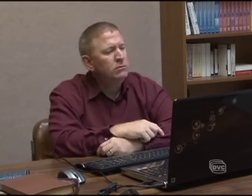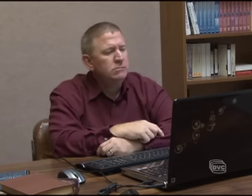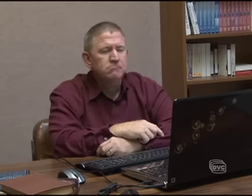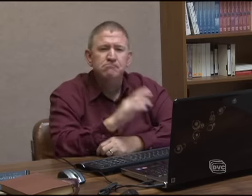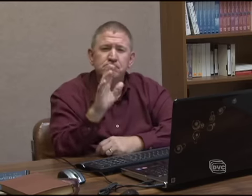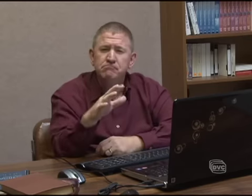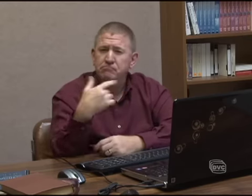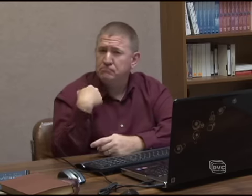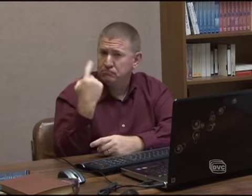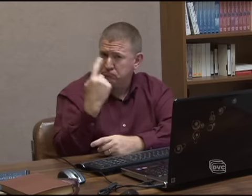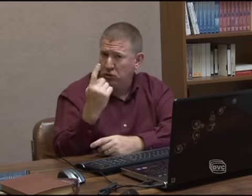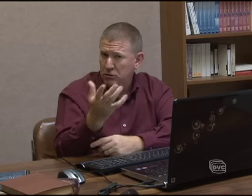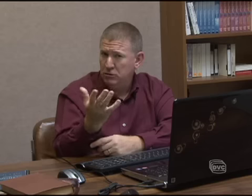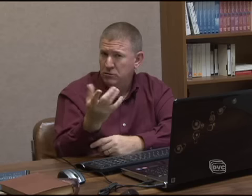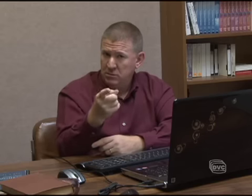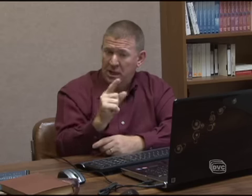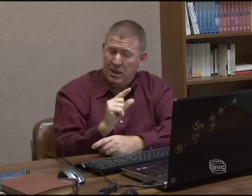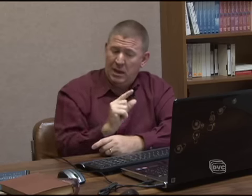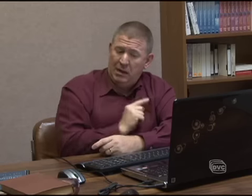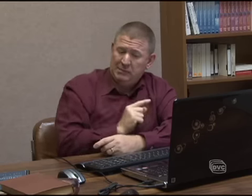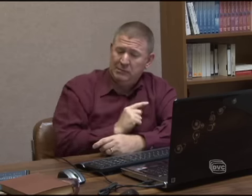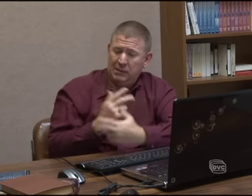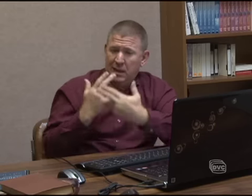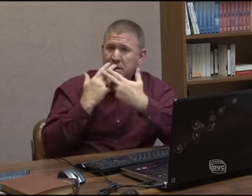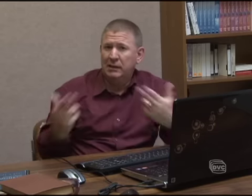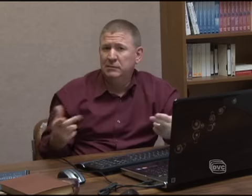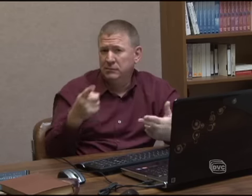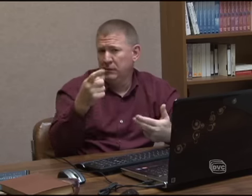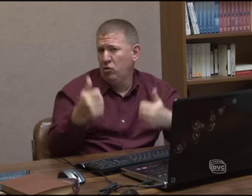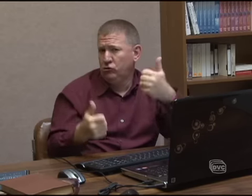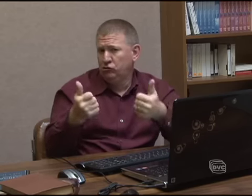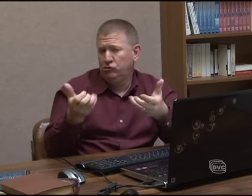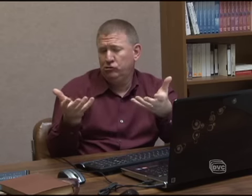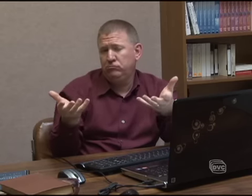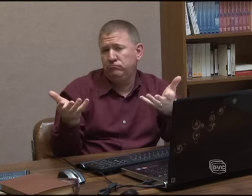So, I'm wondering about you. Are you guilty or innocent?